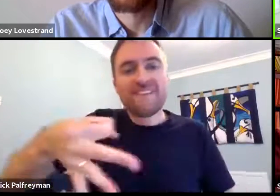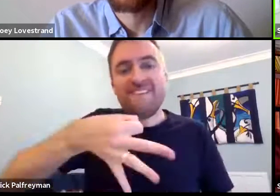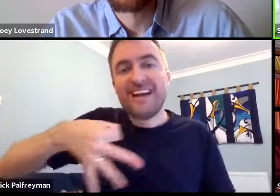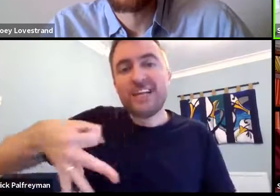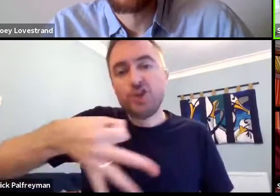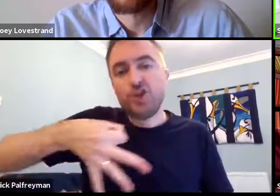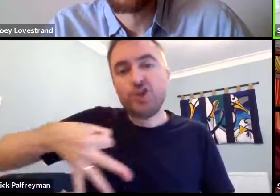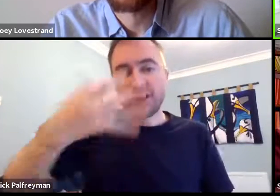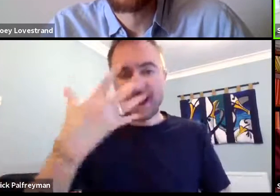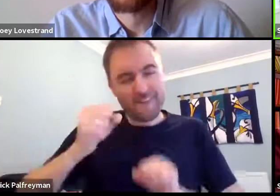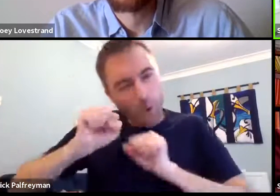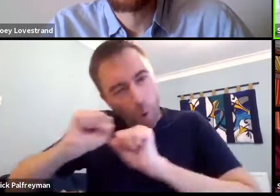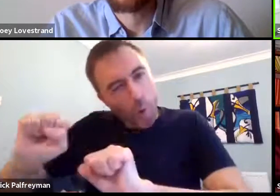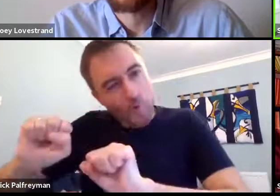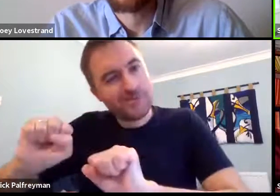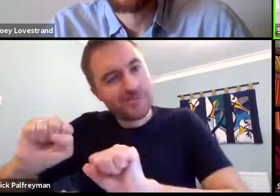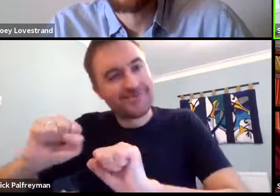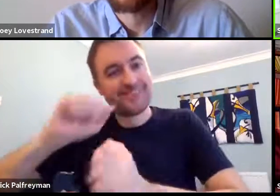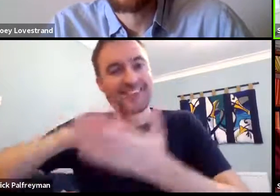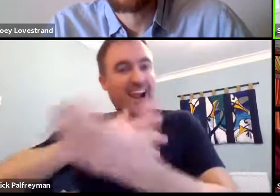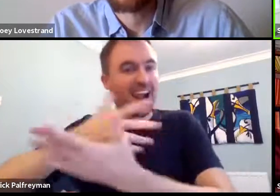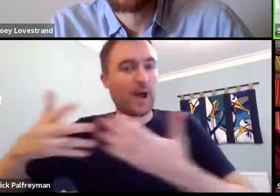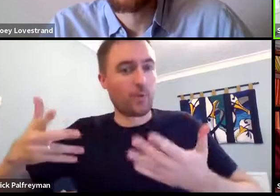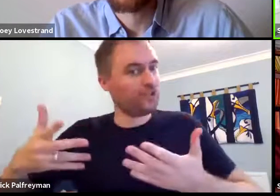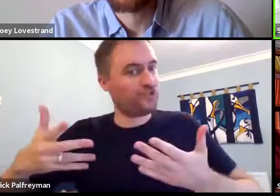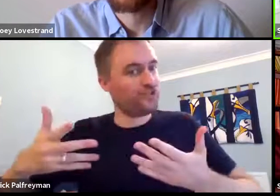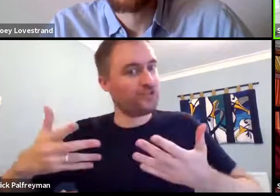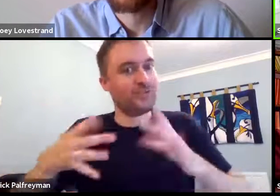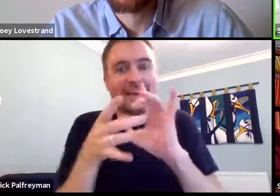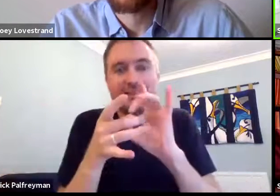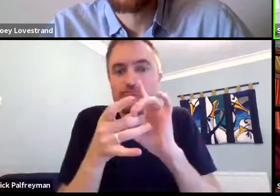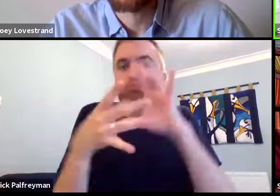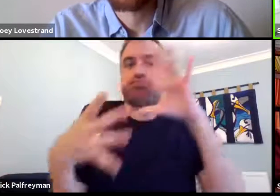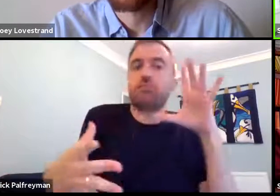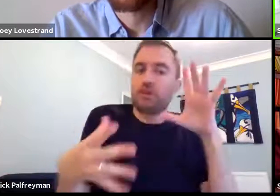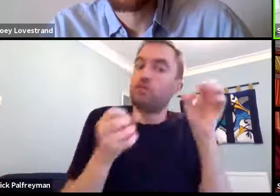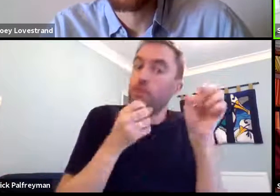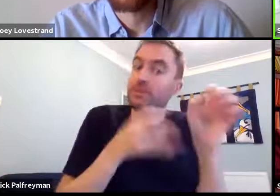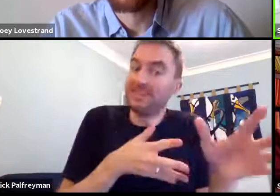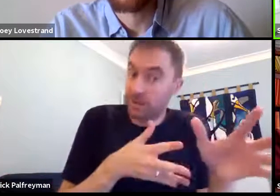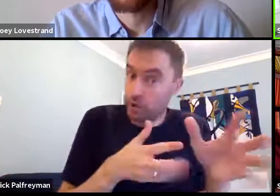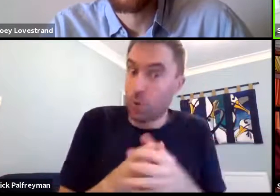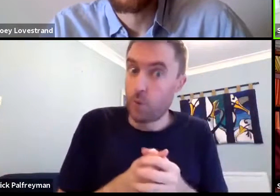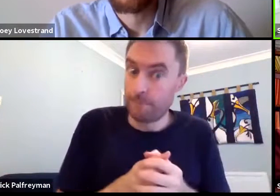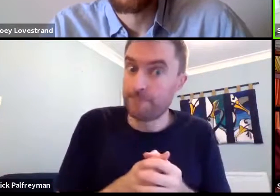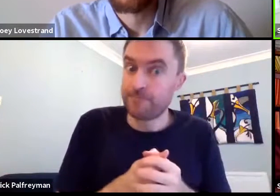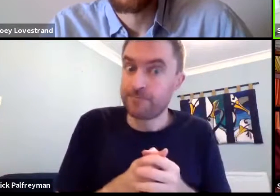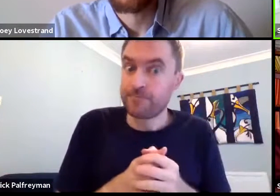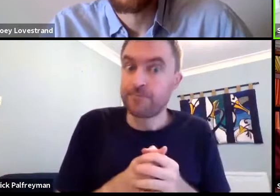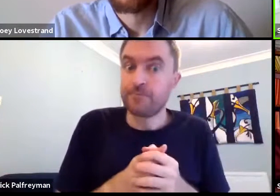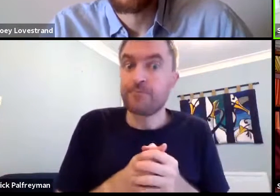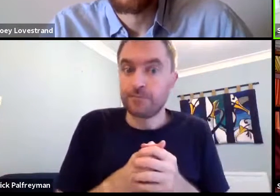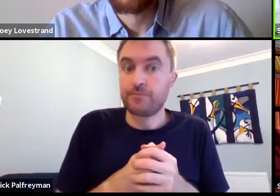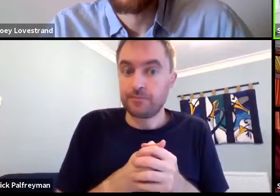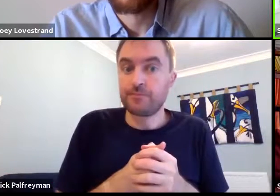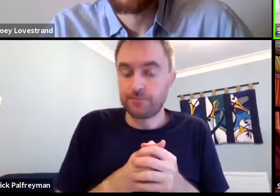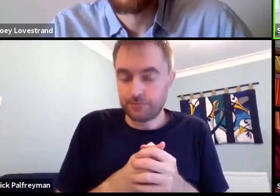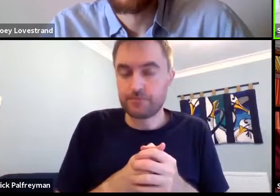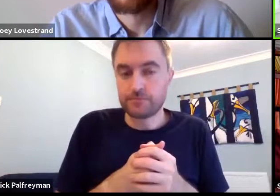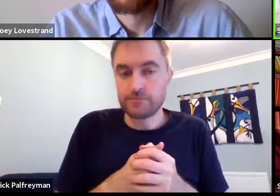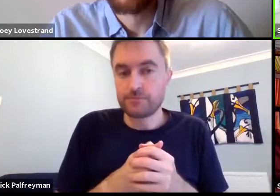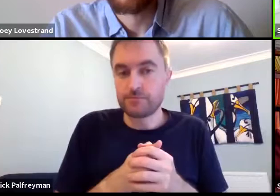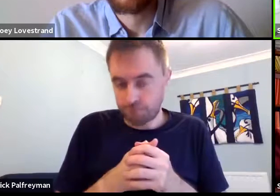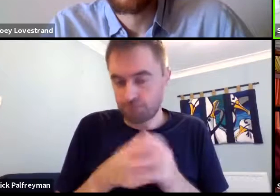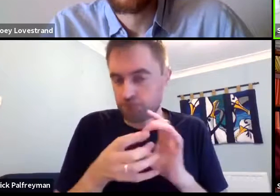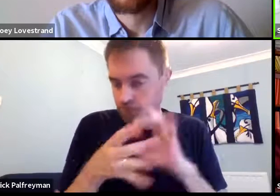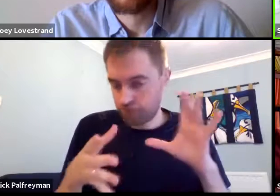you've got a different sign language. There's one village that has its own sign language, which is broken away from